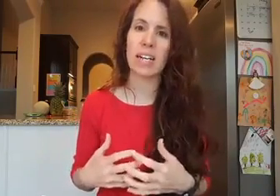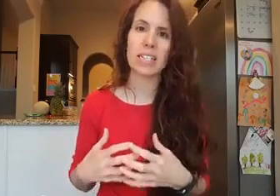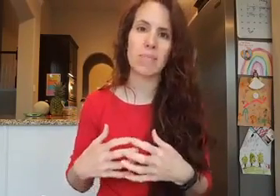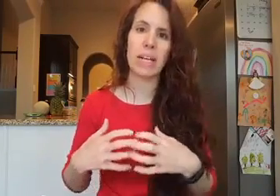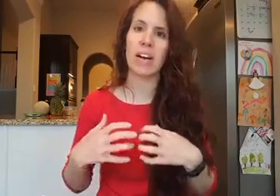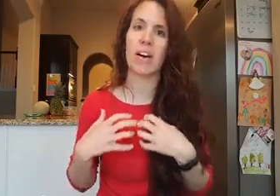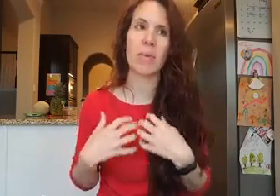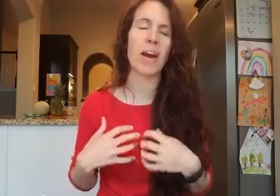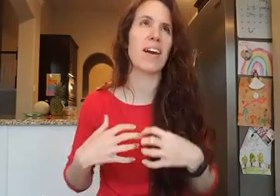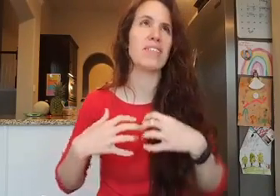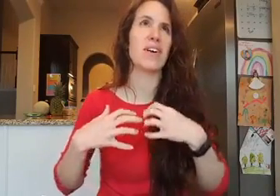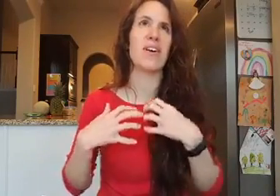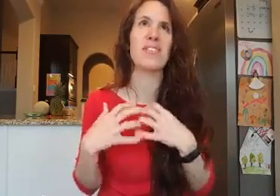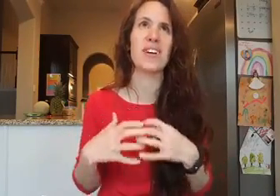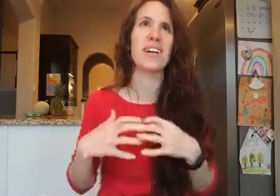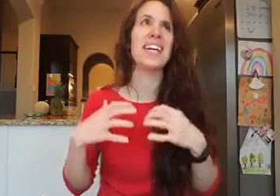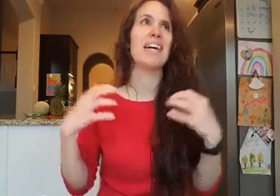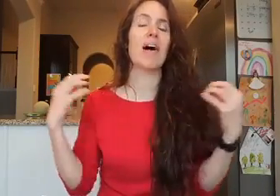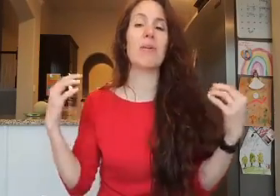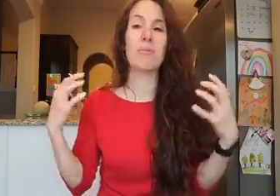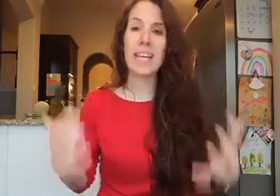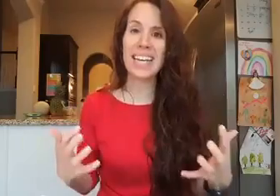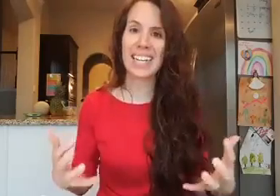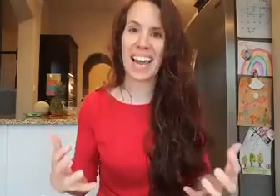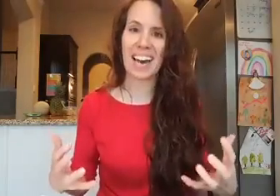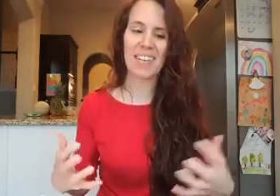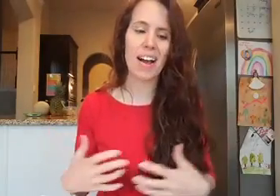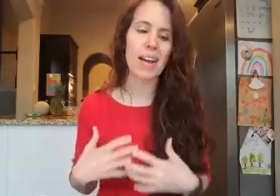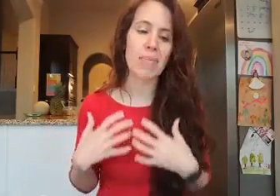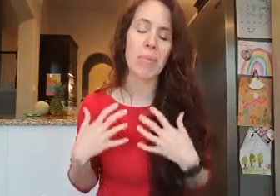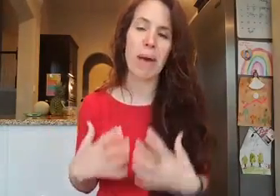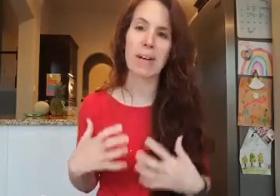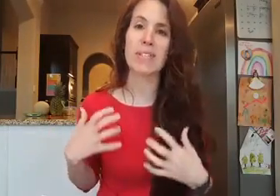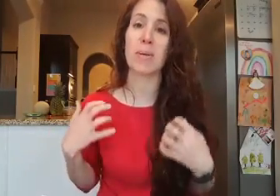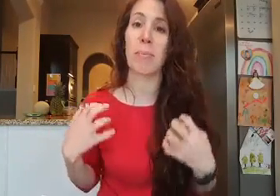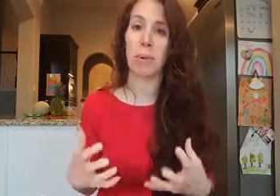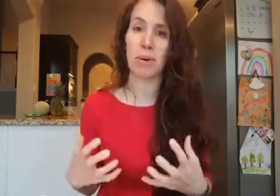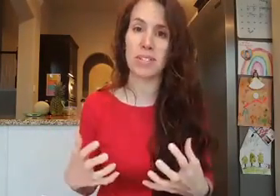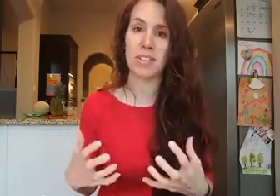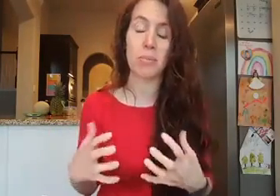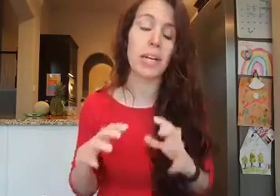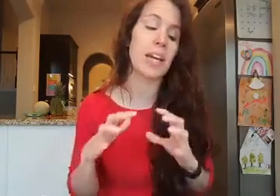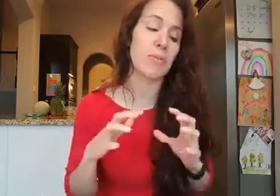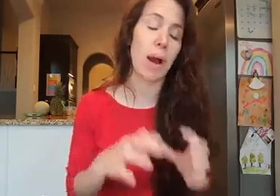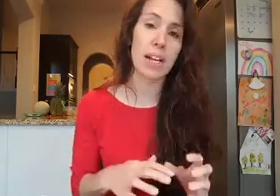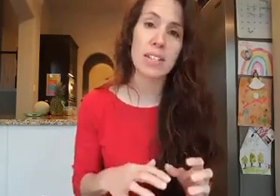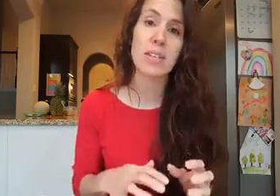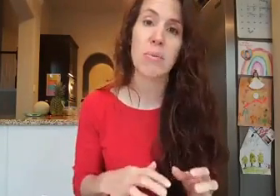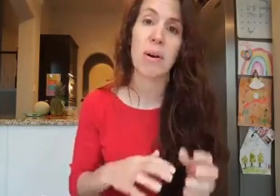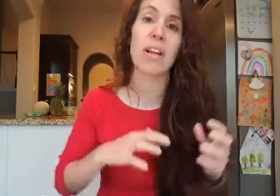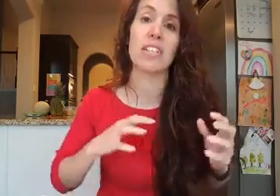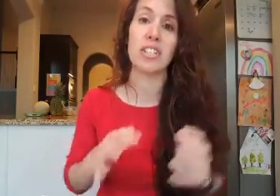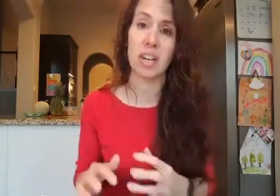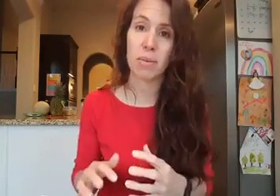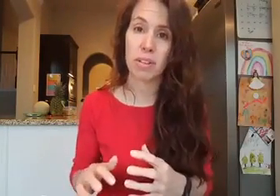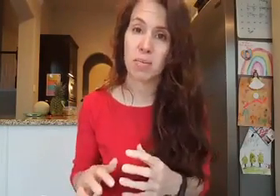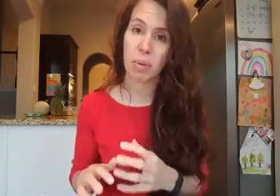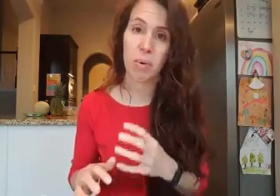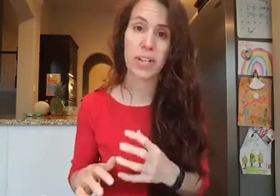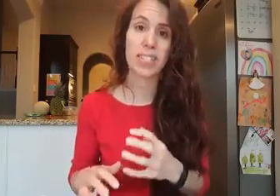It's been on my heart for over a week now, and I'm about to burst. So I'm going to get right into the word and share with you my points.